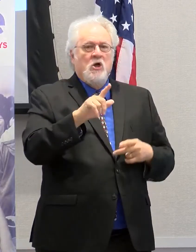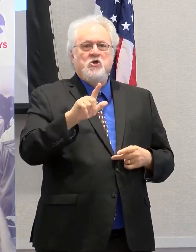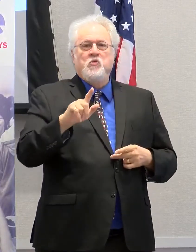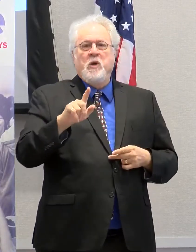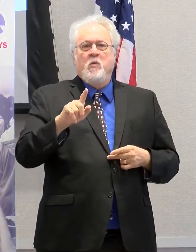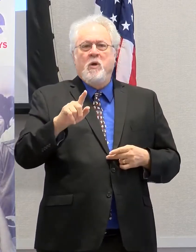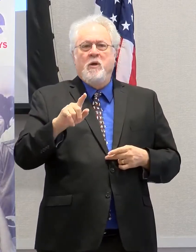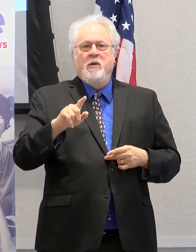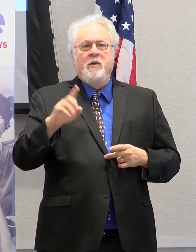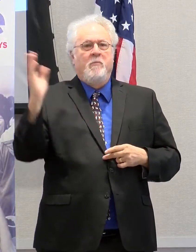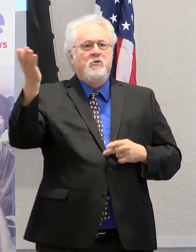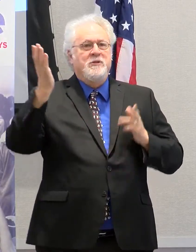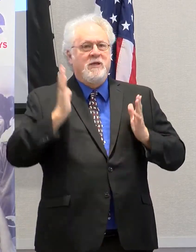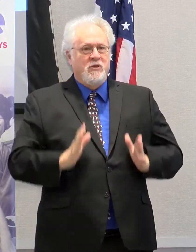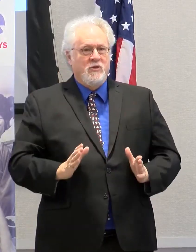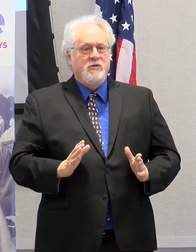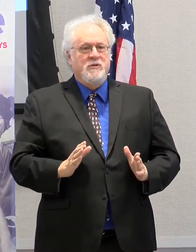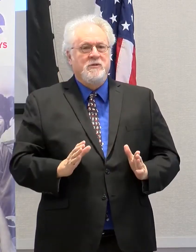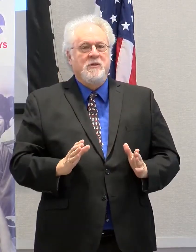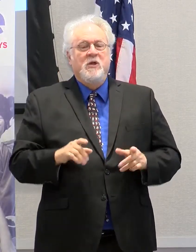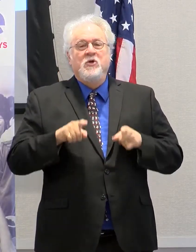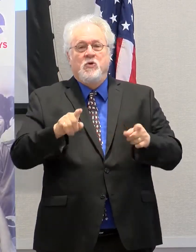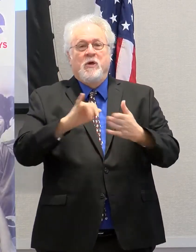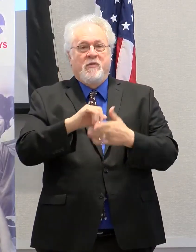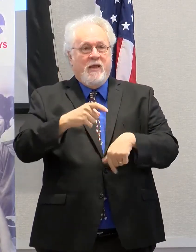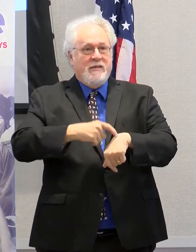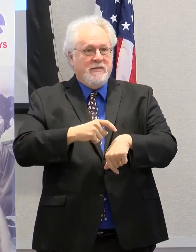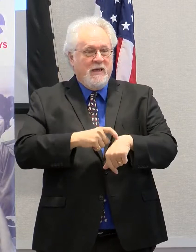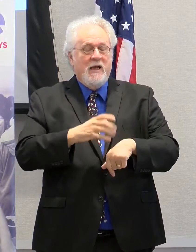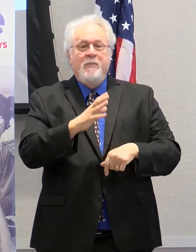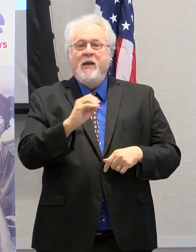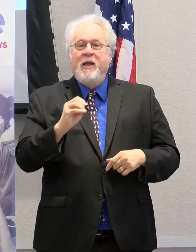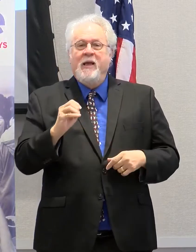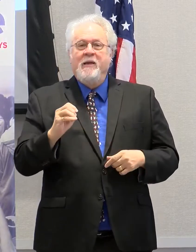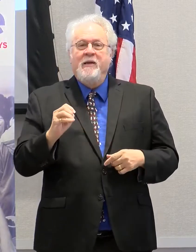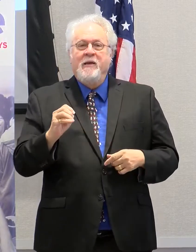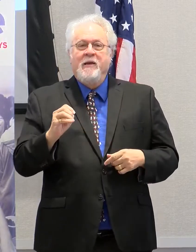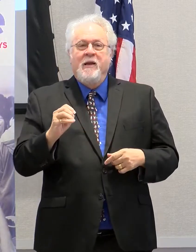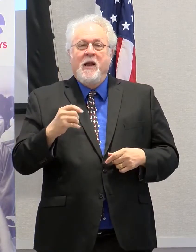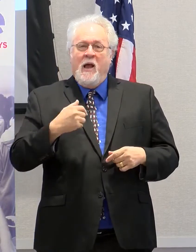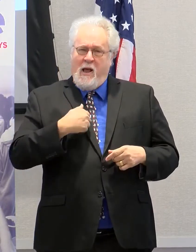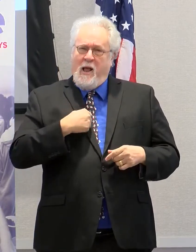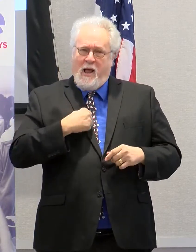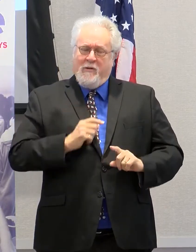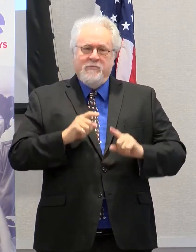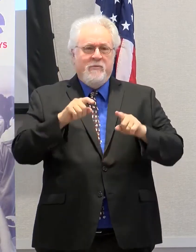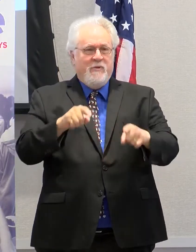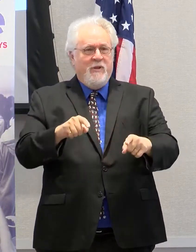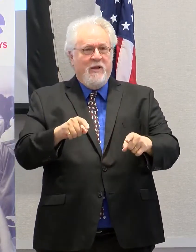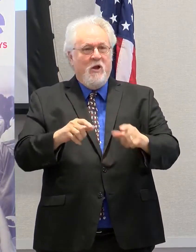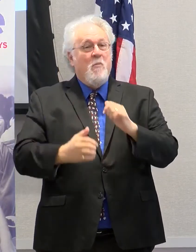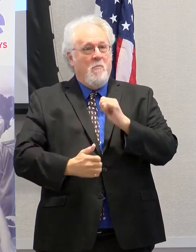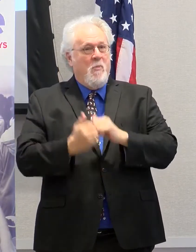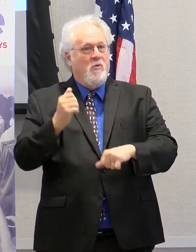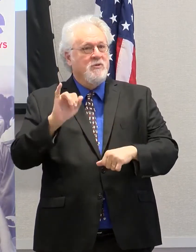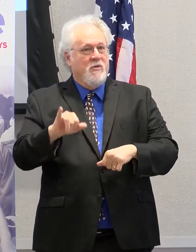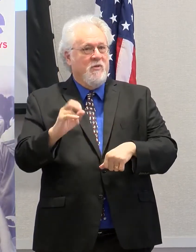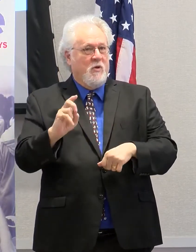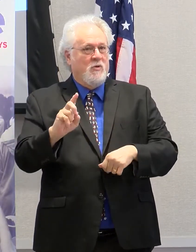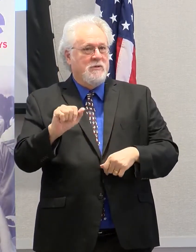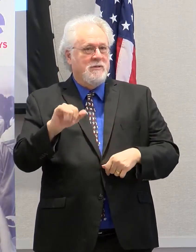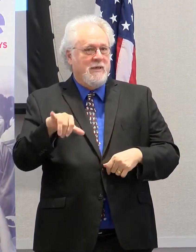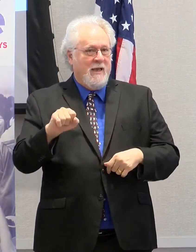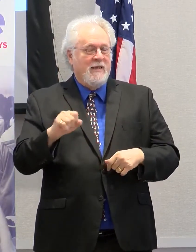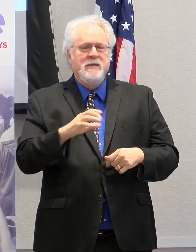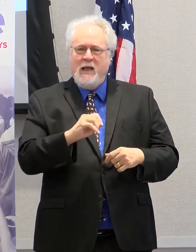presenters over that time. And I had the occasion to be there on most of those days